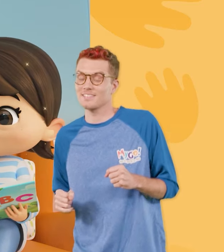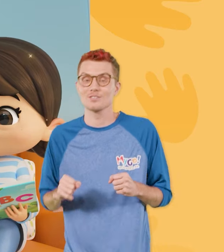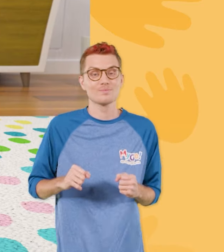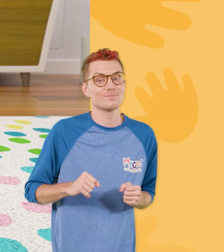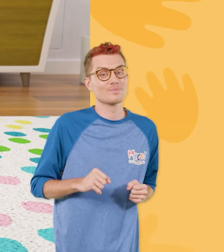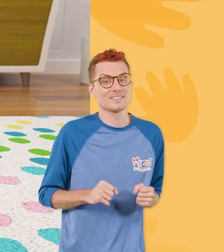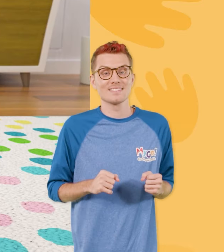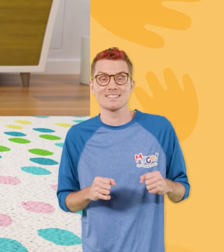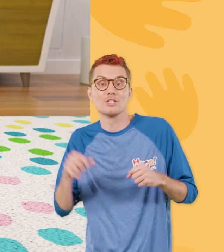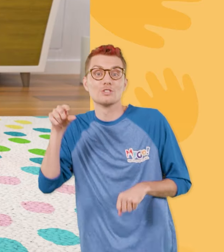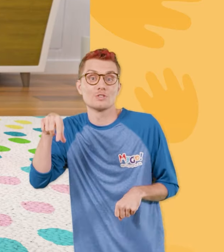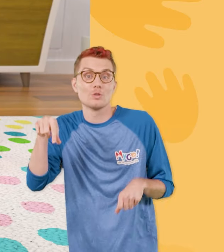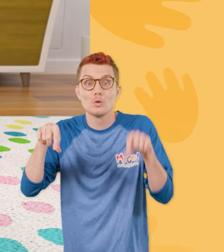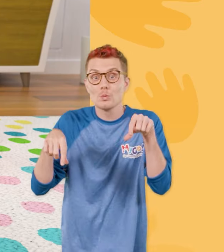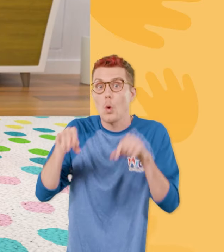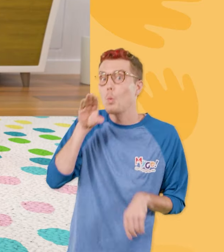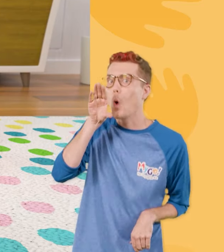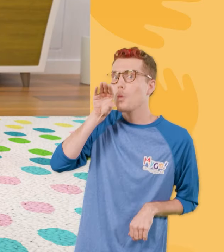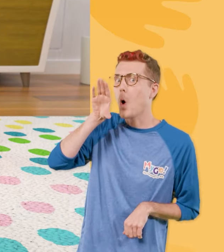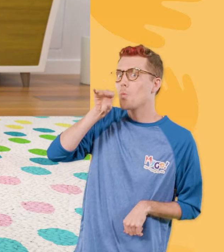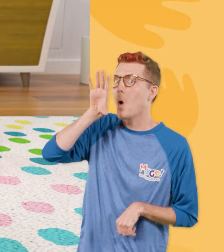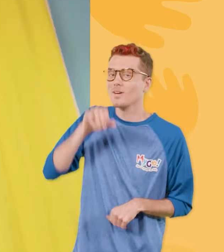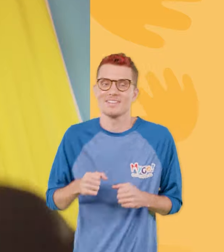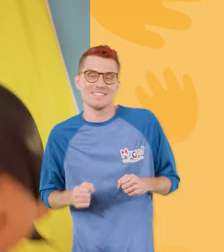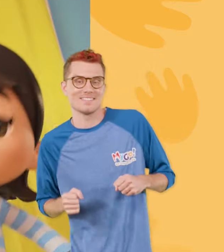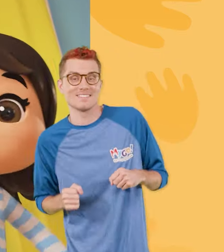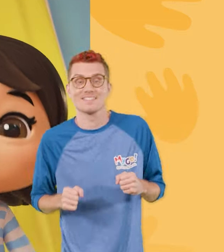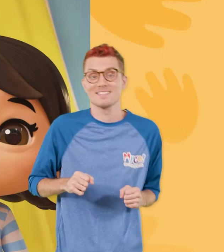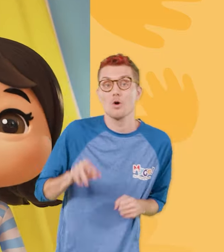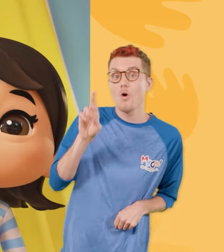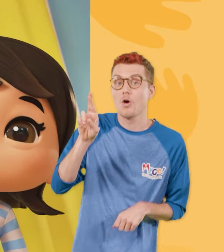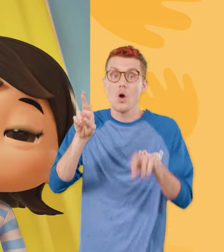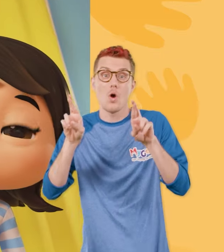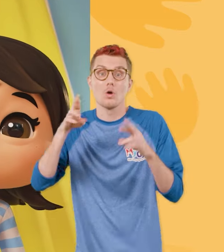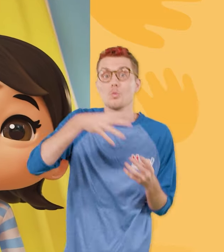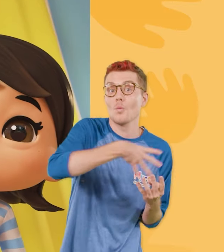Quack, Quack, Quack R, R, Rainbow